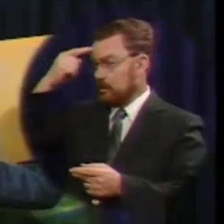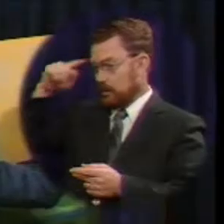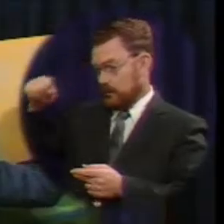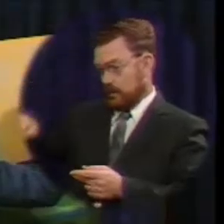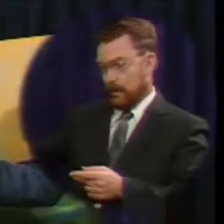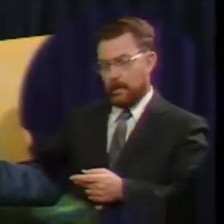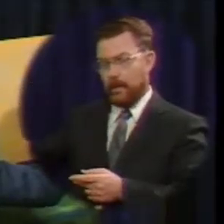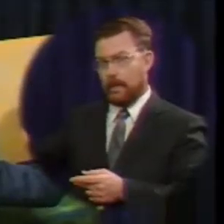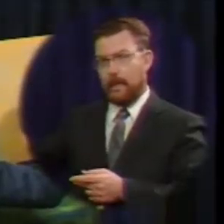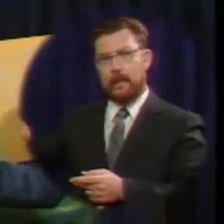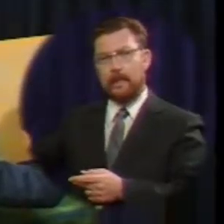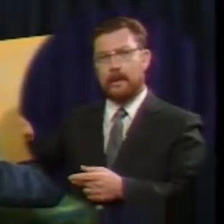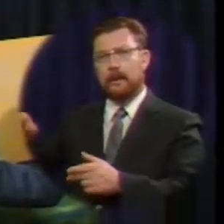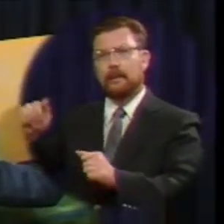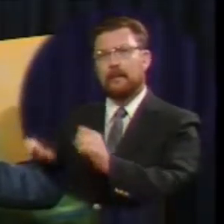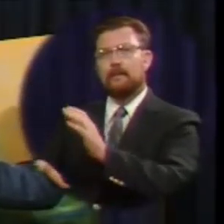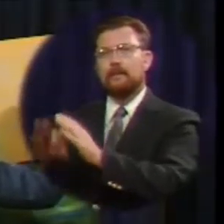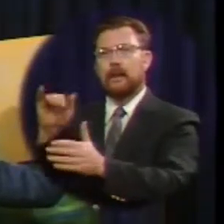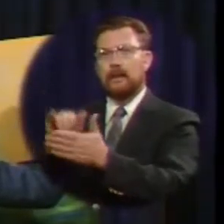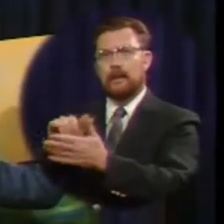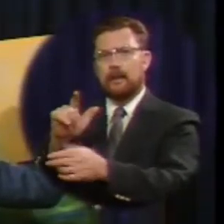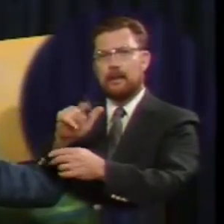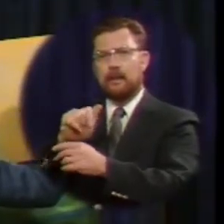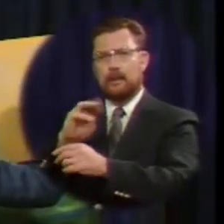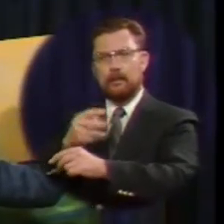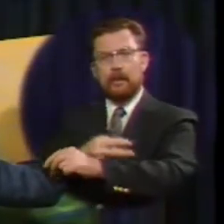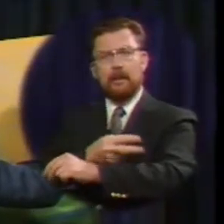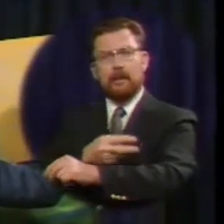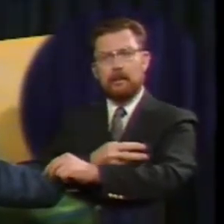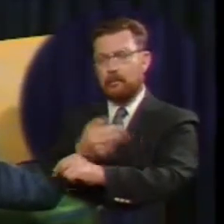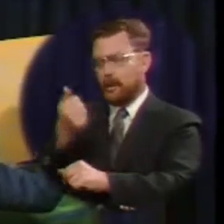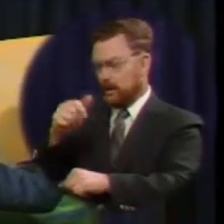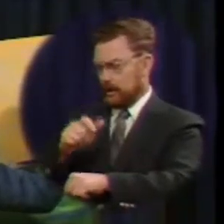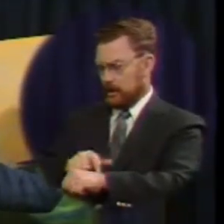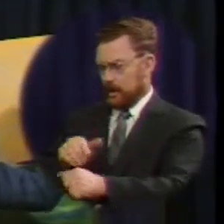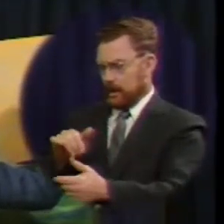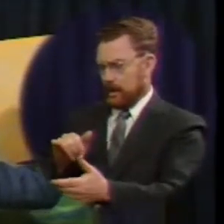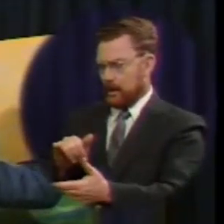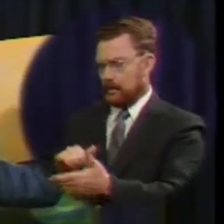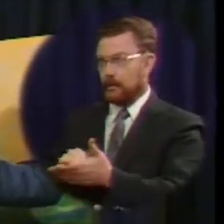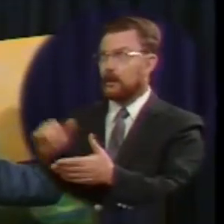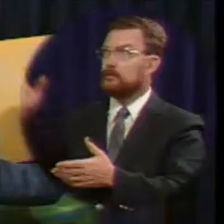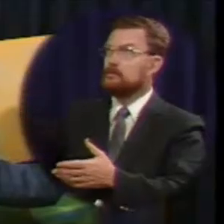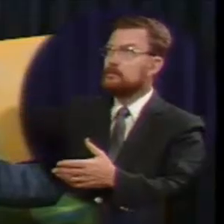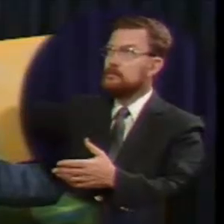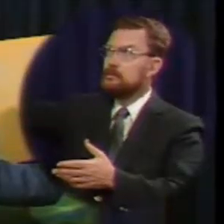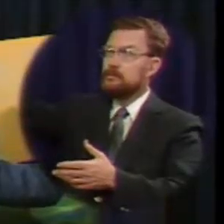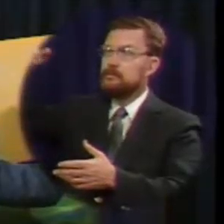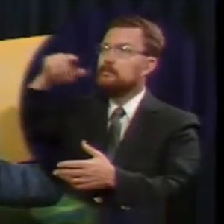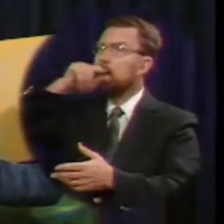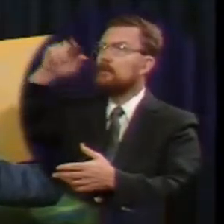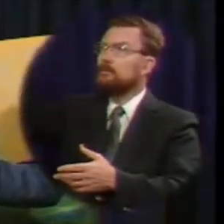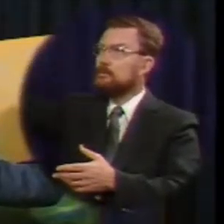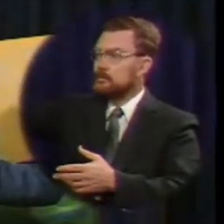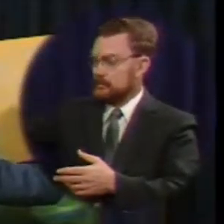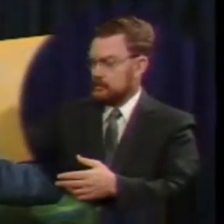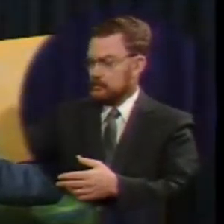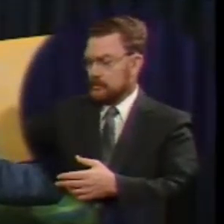victim as this stray lamb at any moment its claws could fasten their death hold on this stray